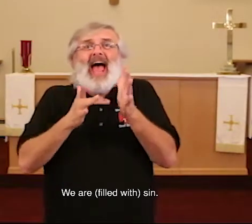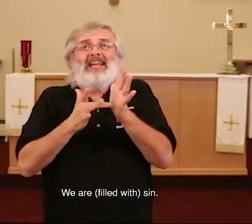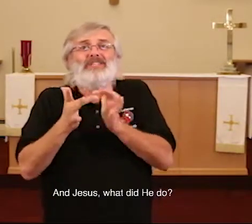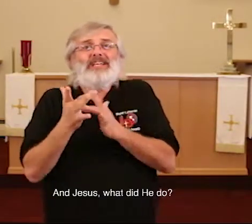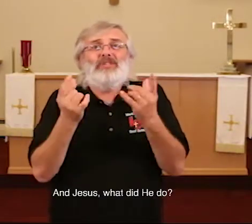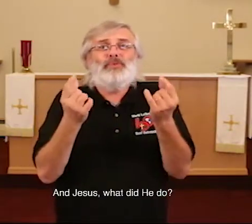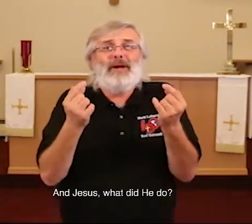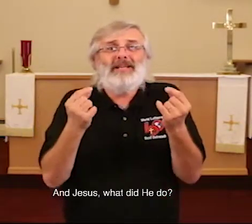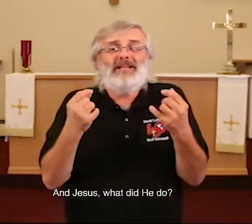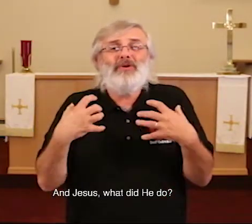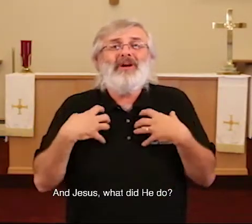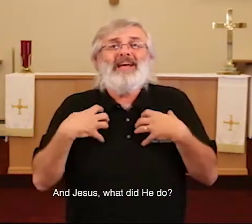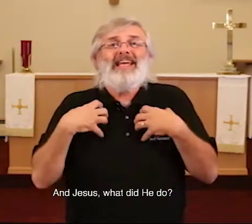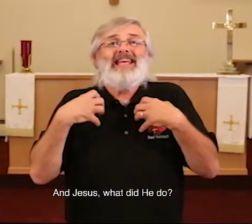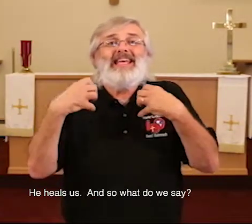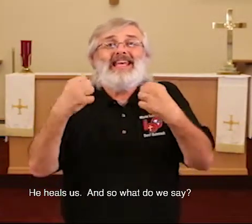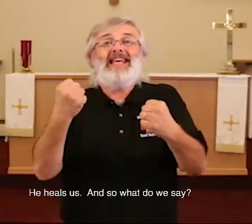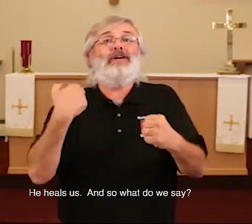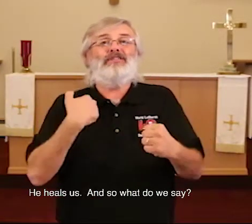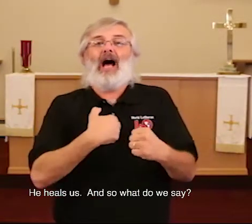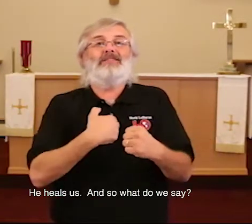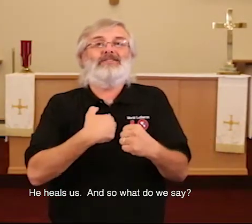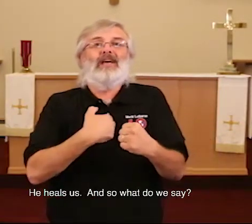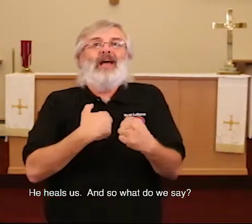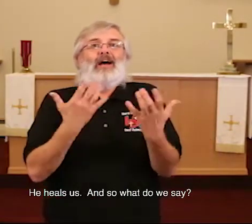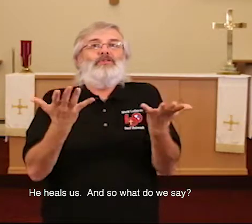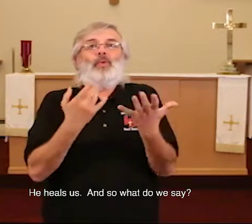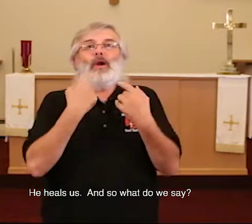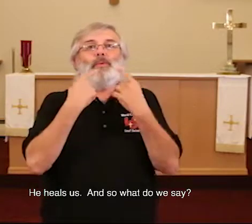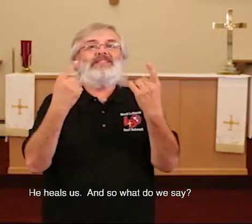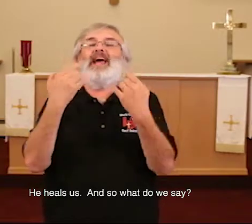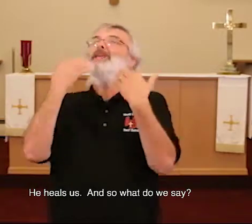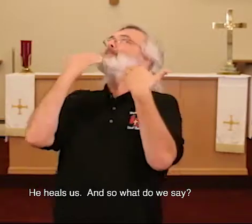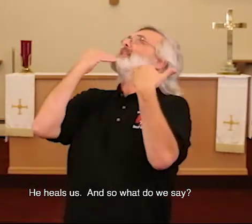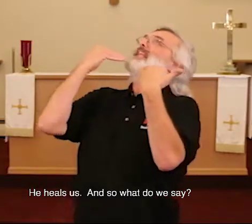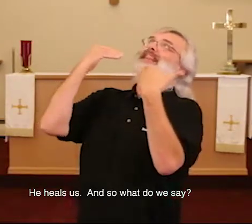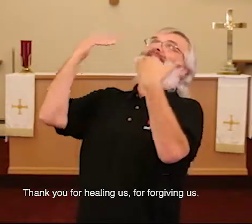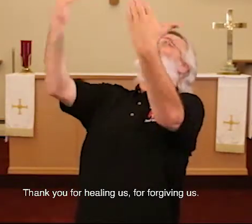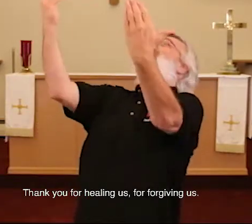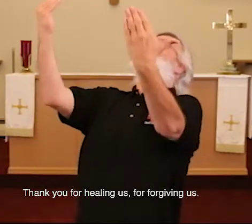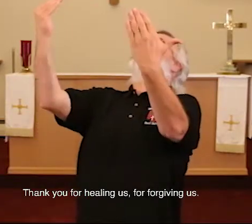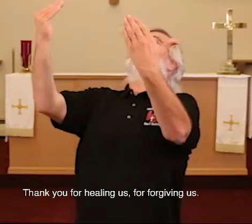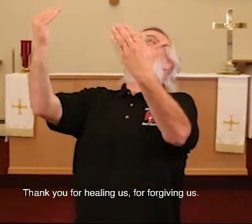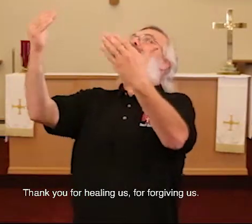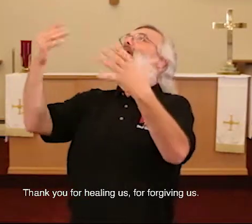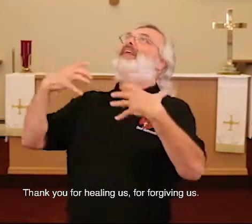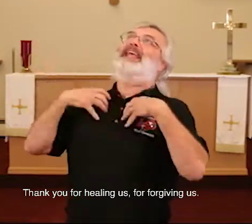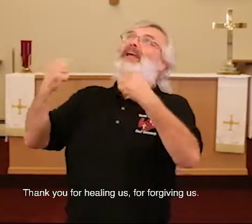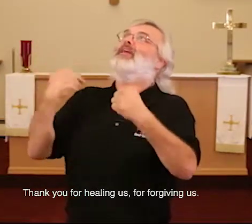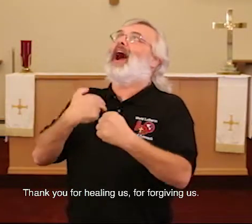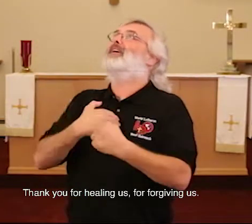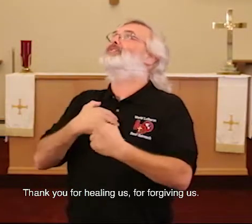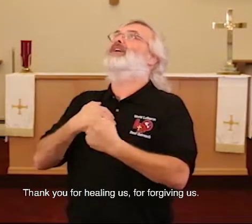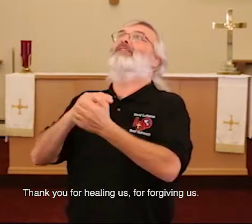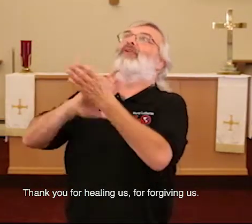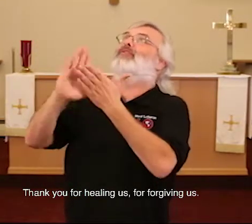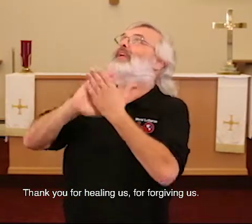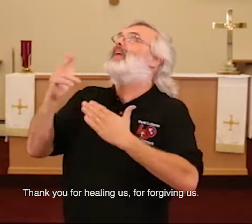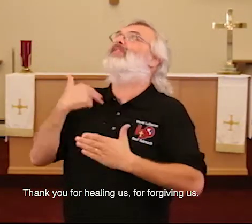And Jesus, what do you do? He heals us. And so what do we say? Thank you for healing us, for forgiving